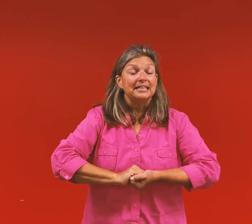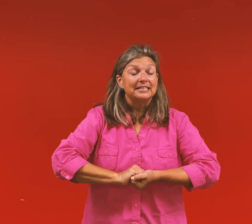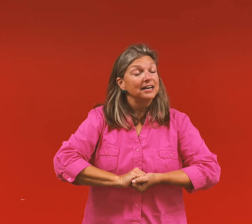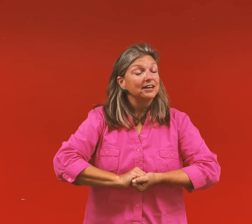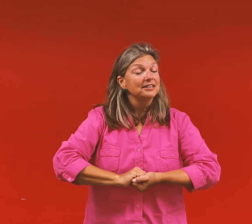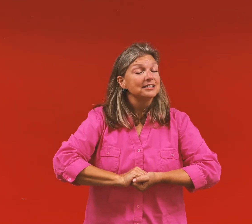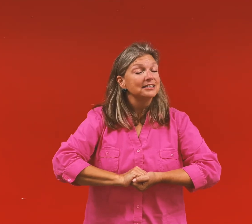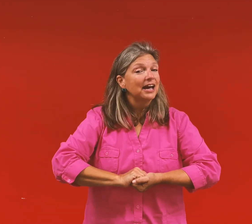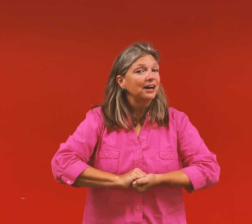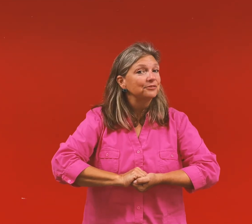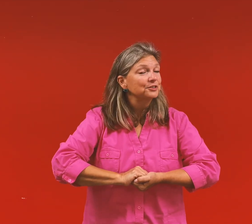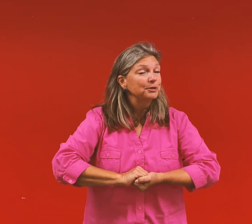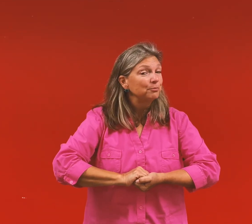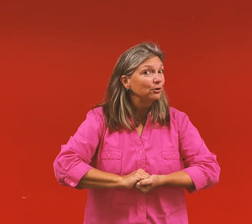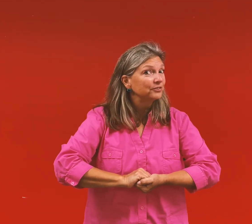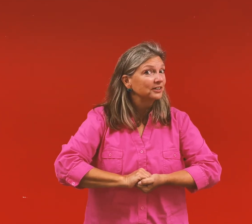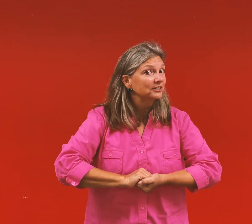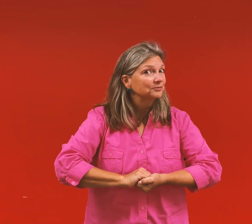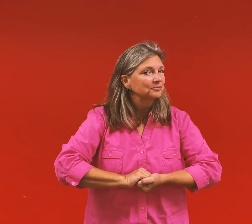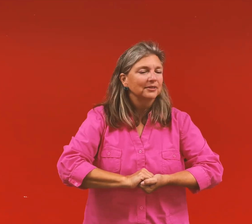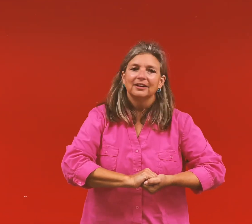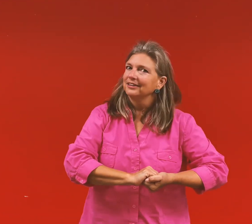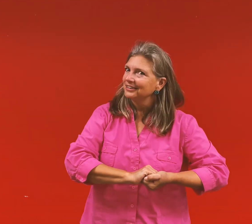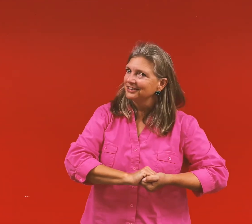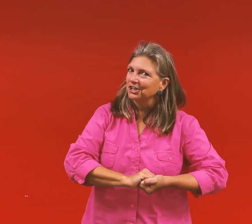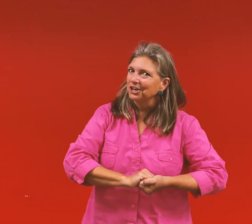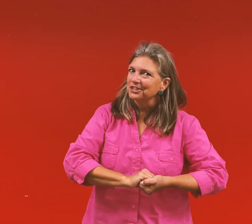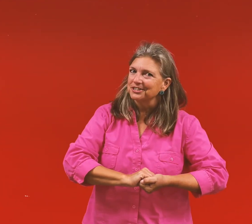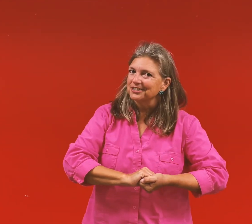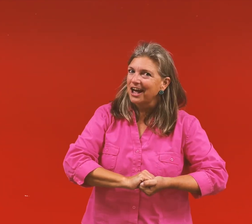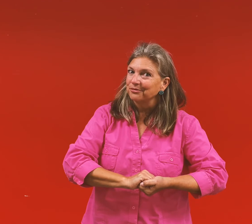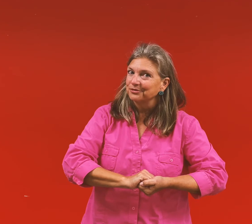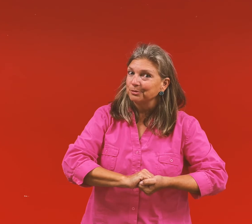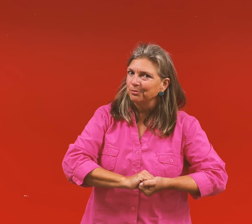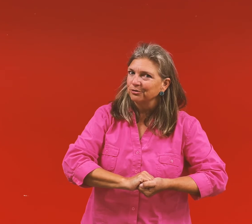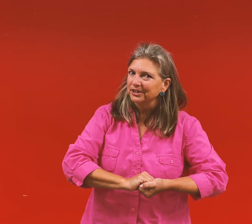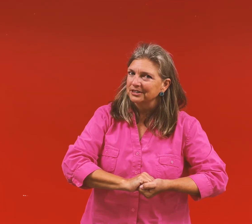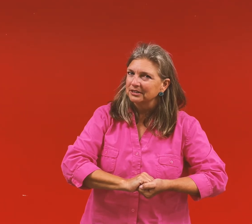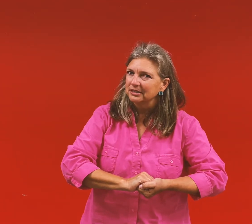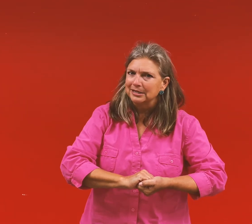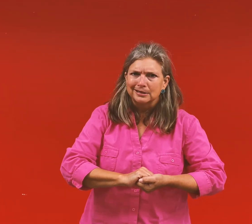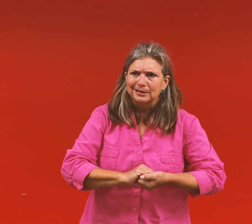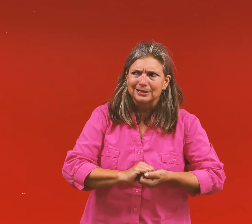It doesn't have to be perfect. It doesn't have to be perfect. It